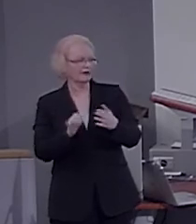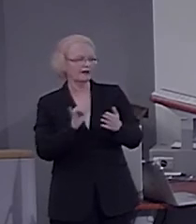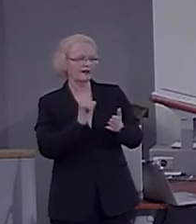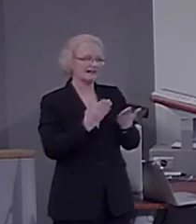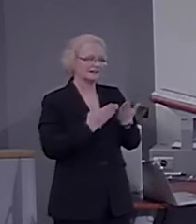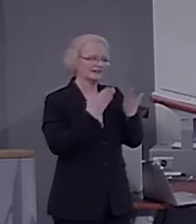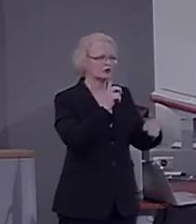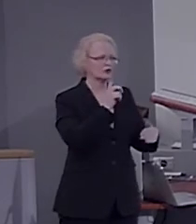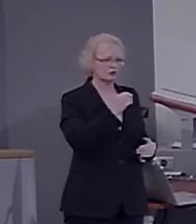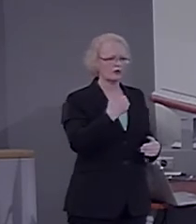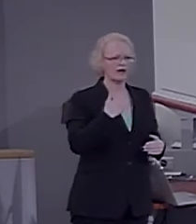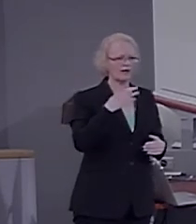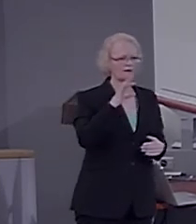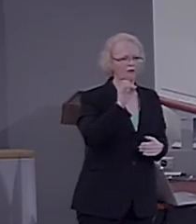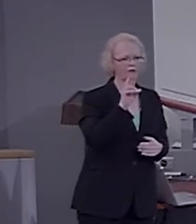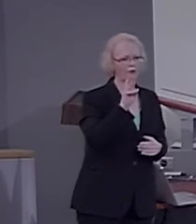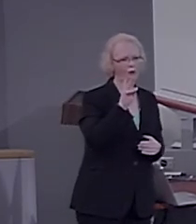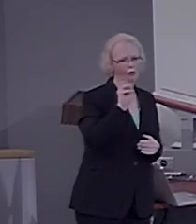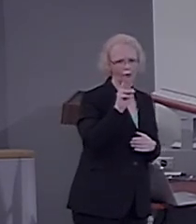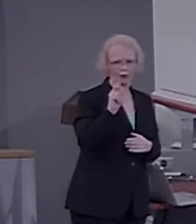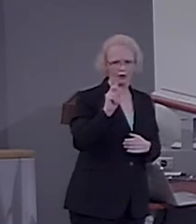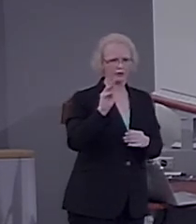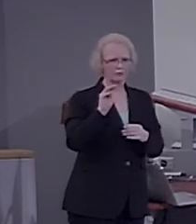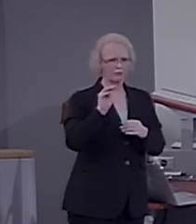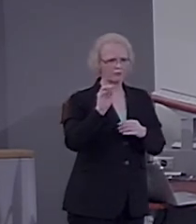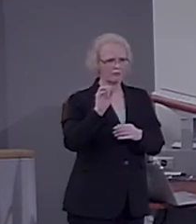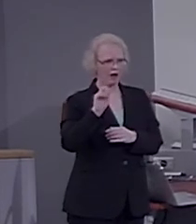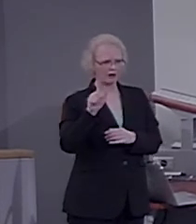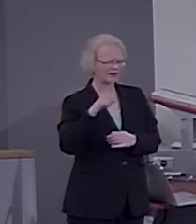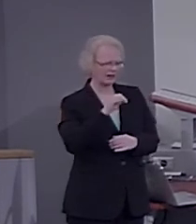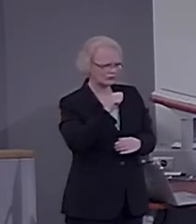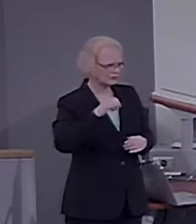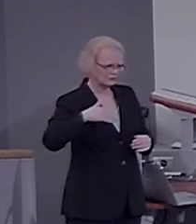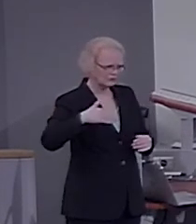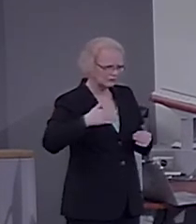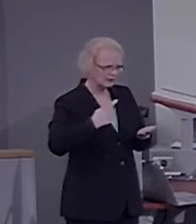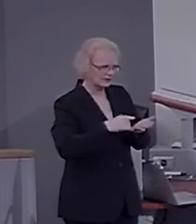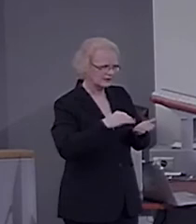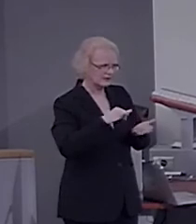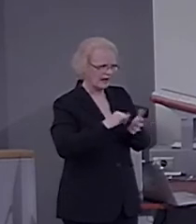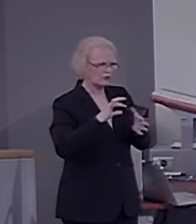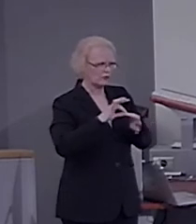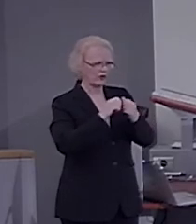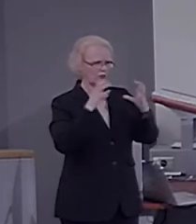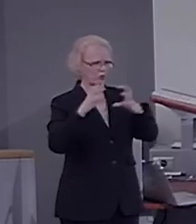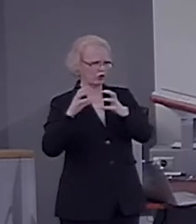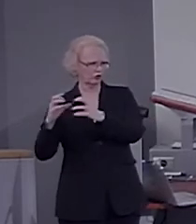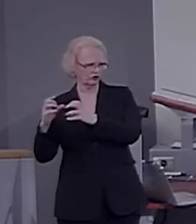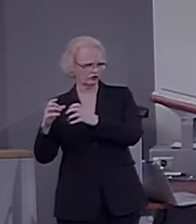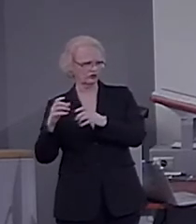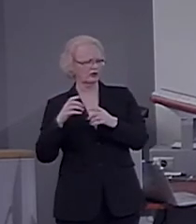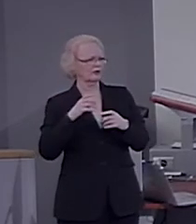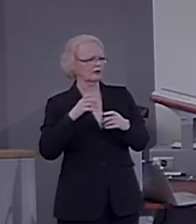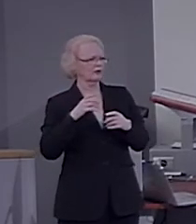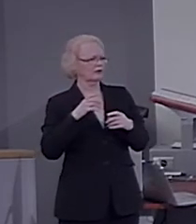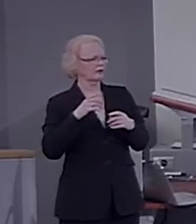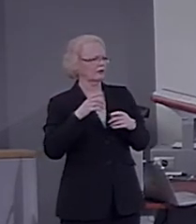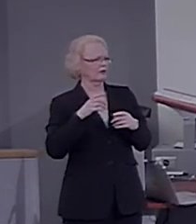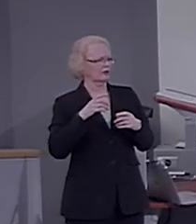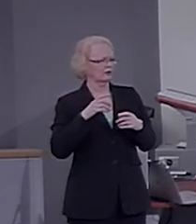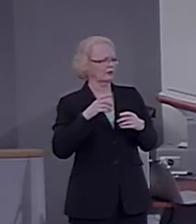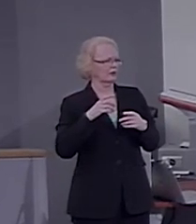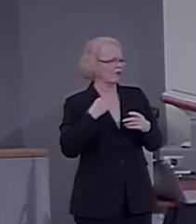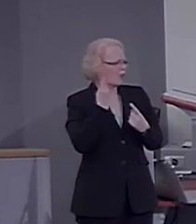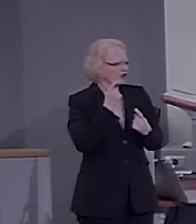which is something you didn't really talk about that much in relation to the merge operation. Right. So, I was wondering whether you